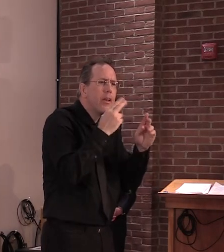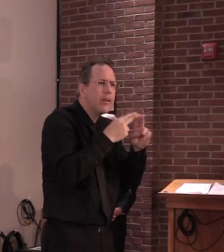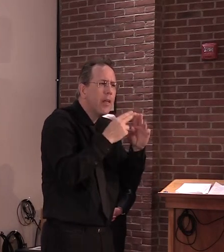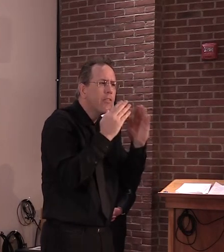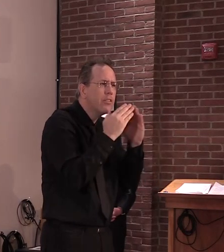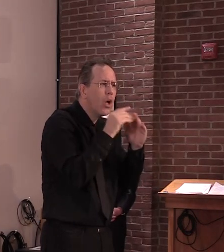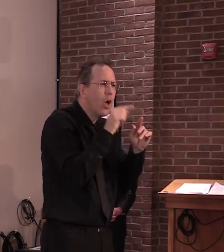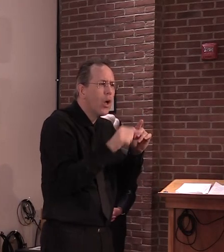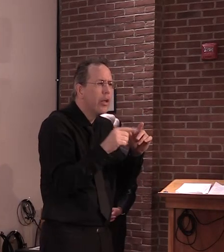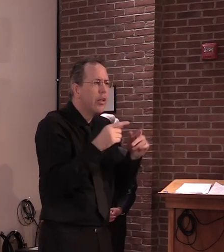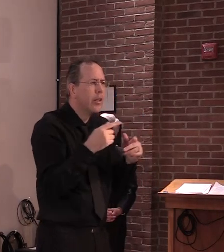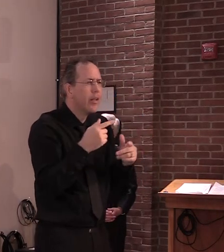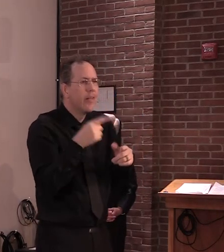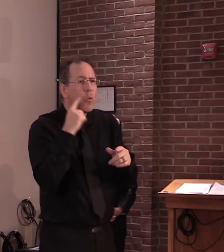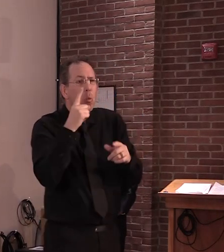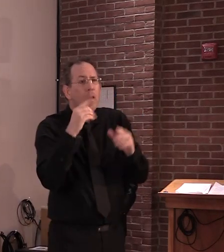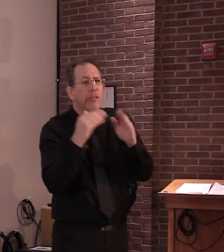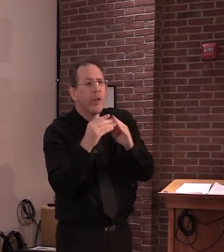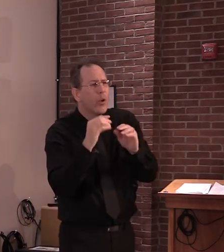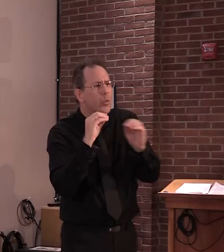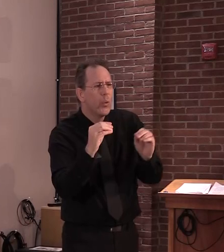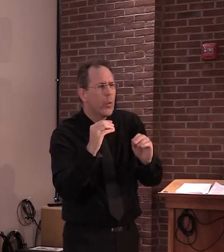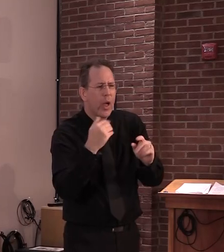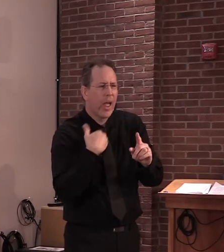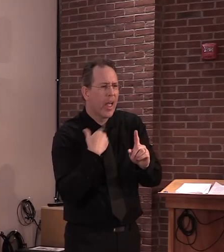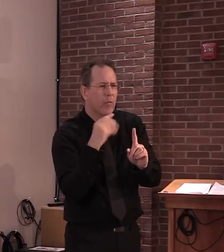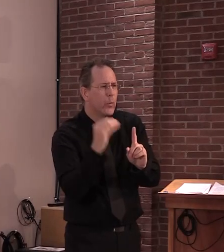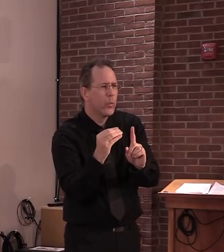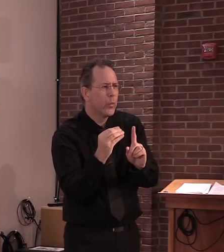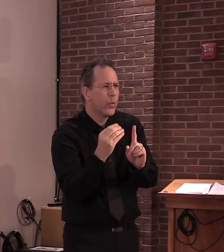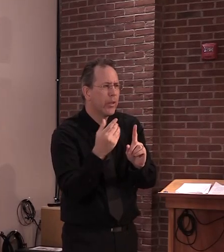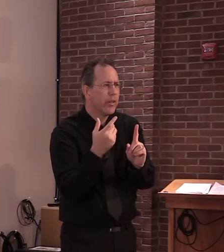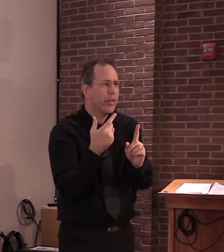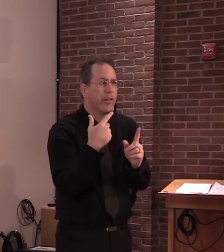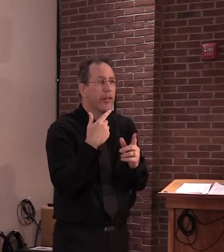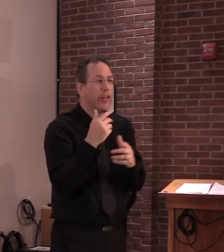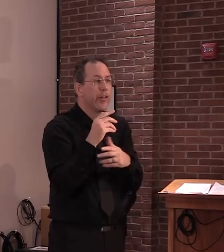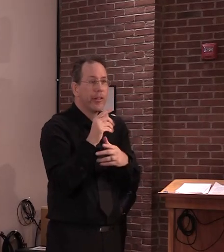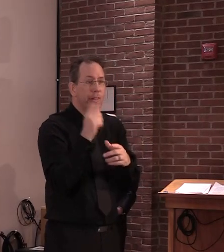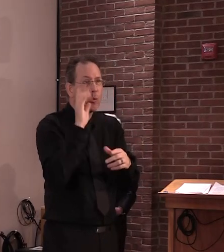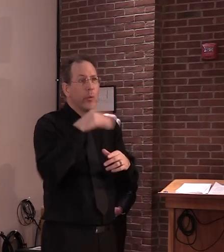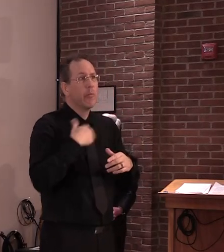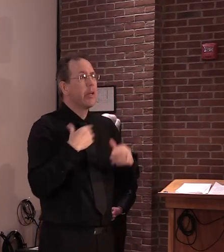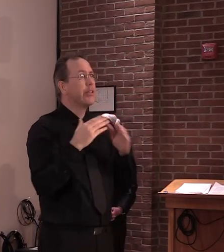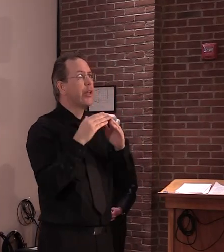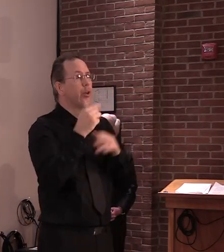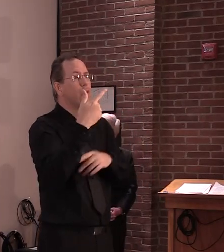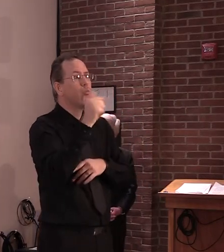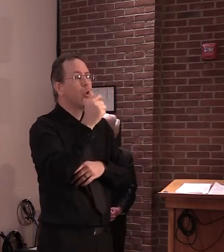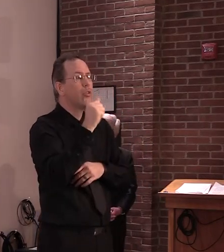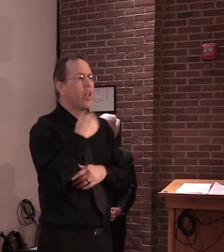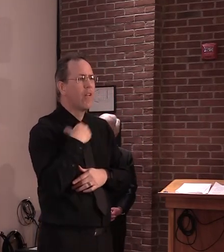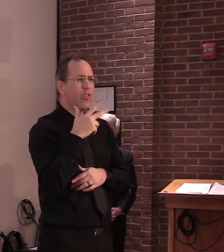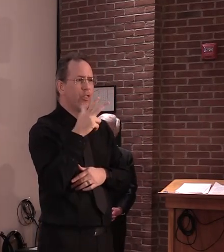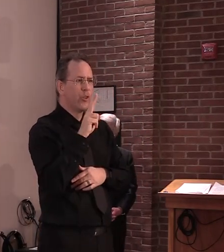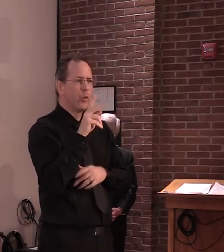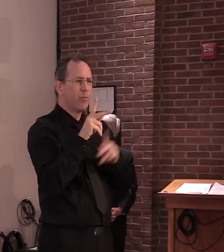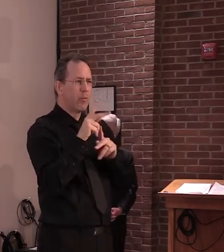from the town of Georgia or 52 from the town of Fletcher. Right. We would know the county.